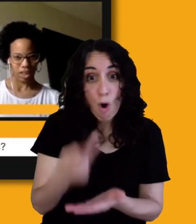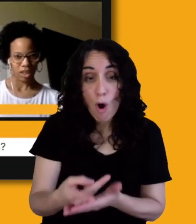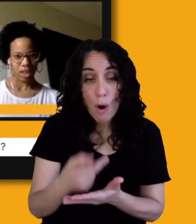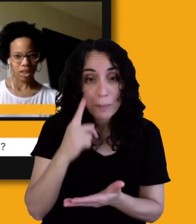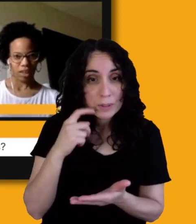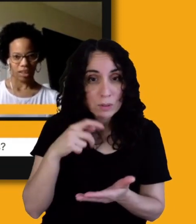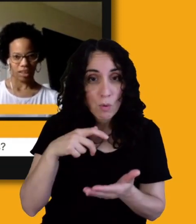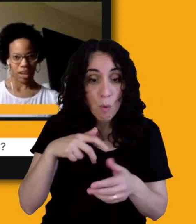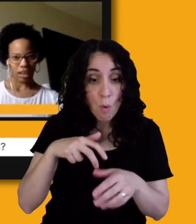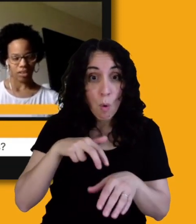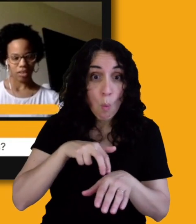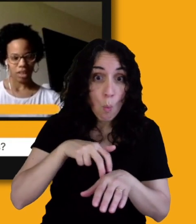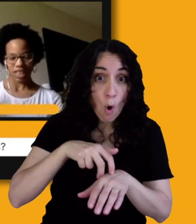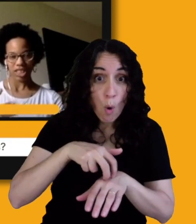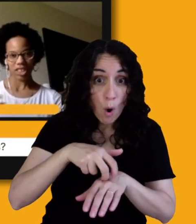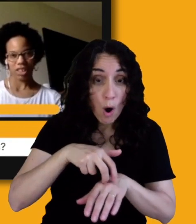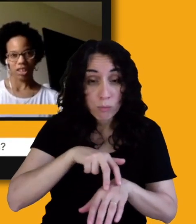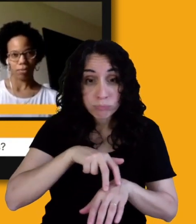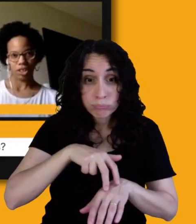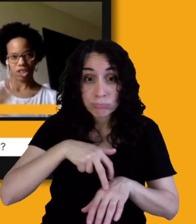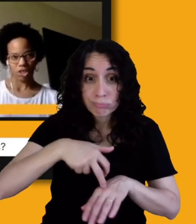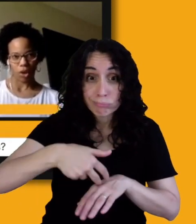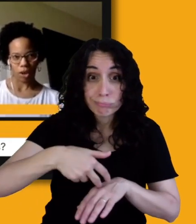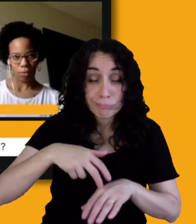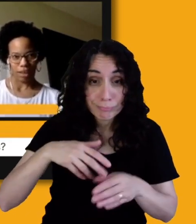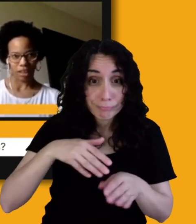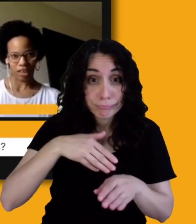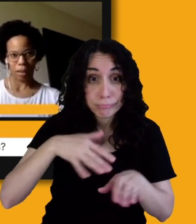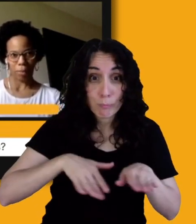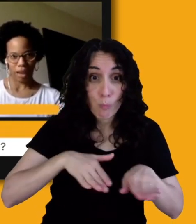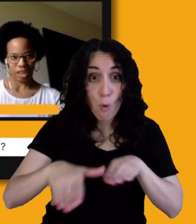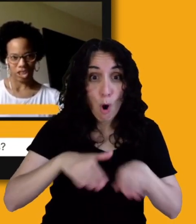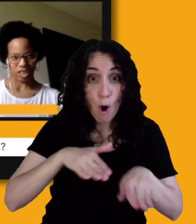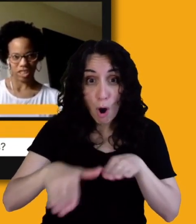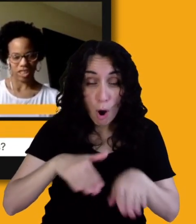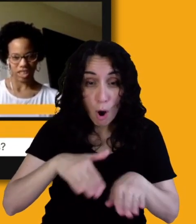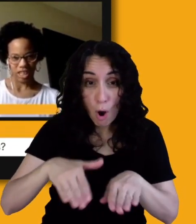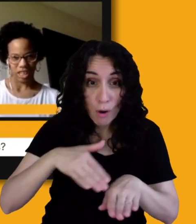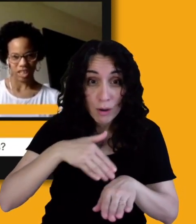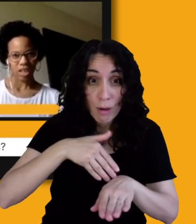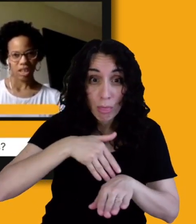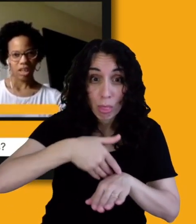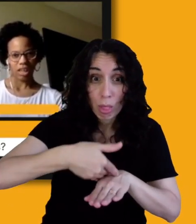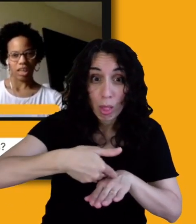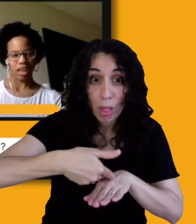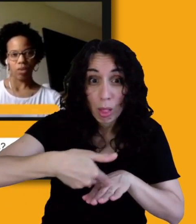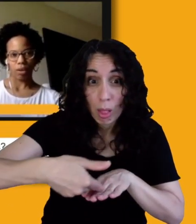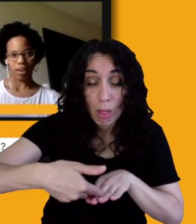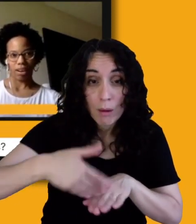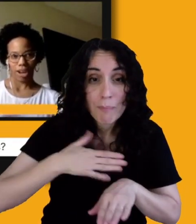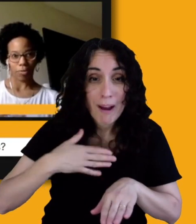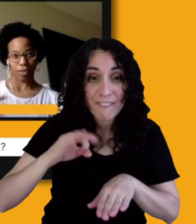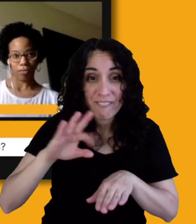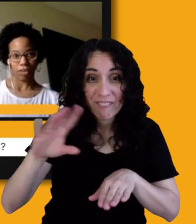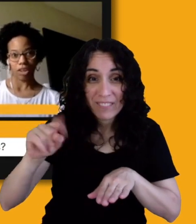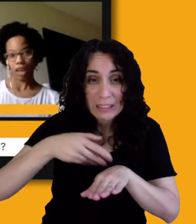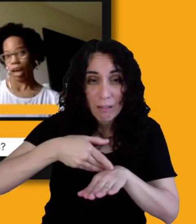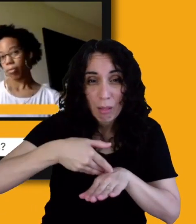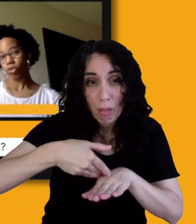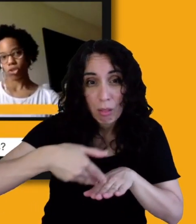like not intentionally, but just automatically my body just does it. And when I drag my feet on cobblestone,